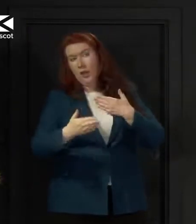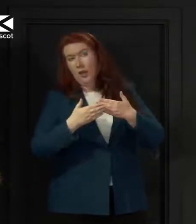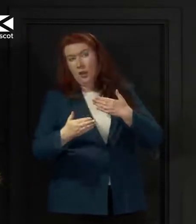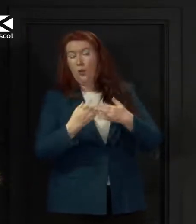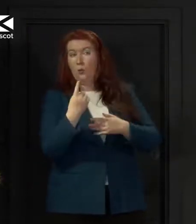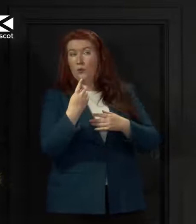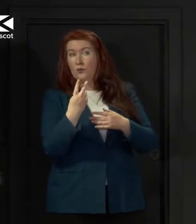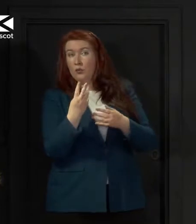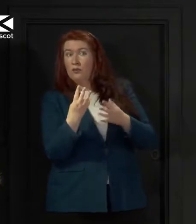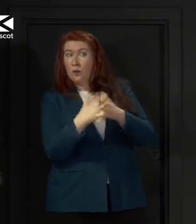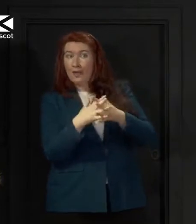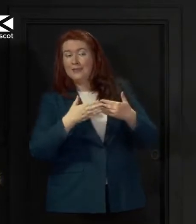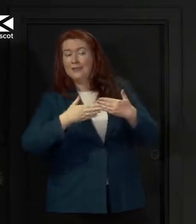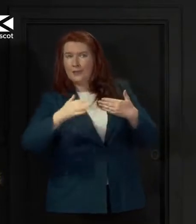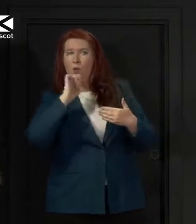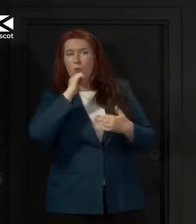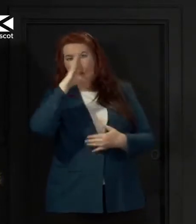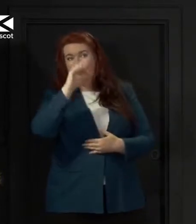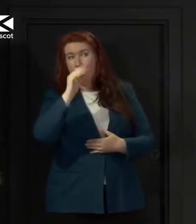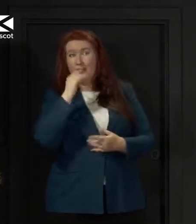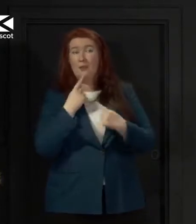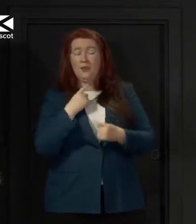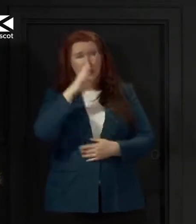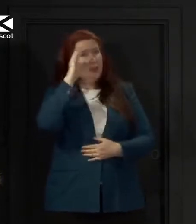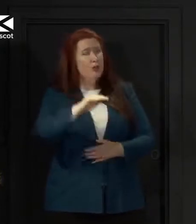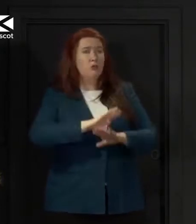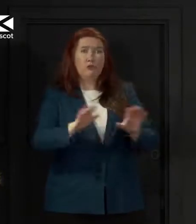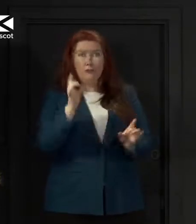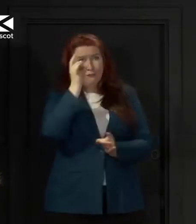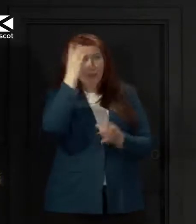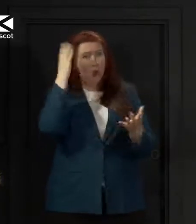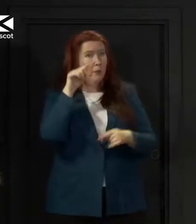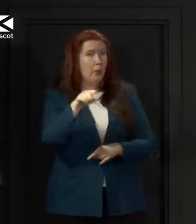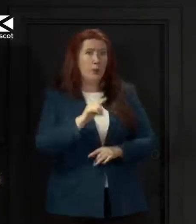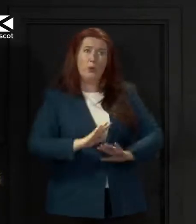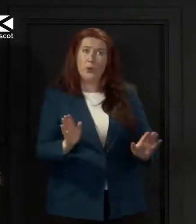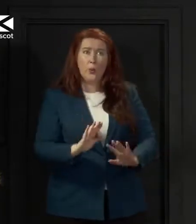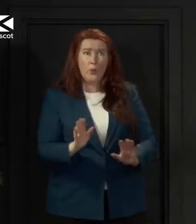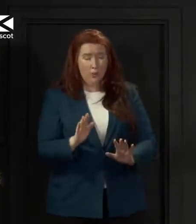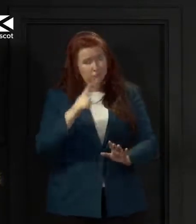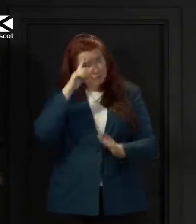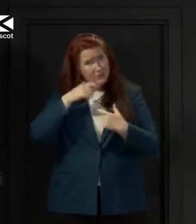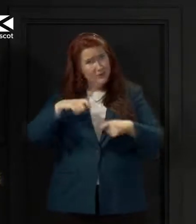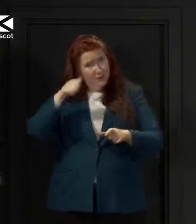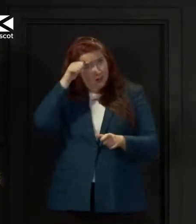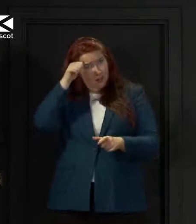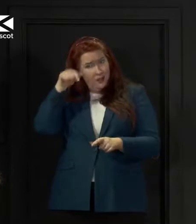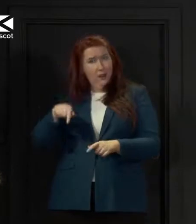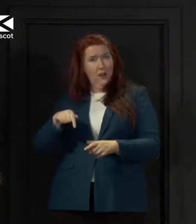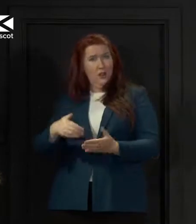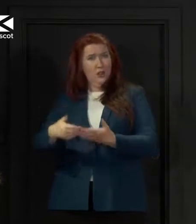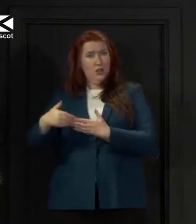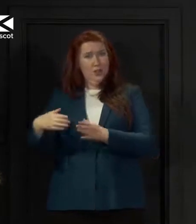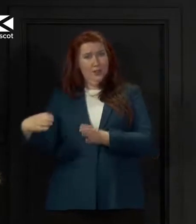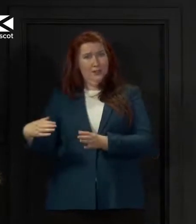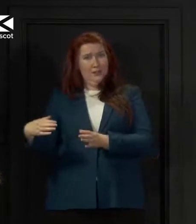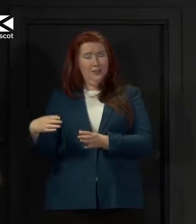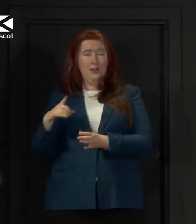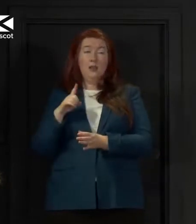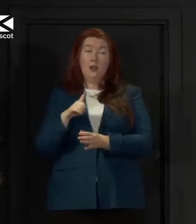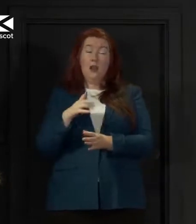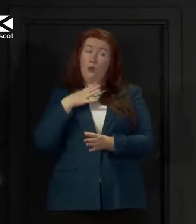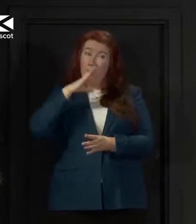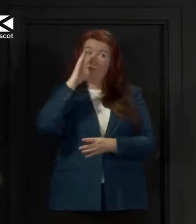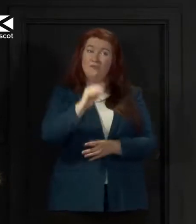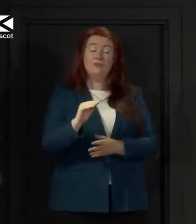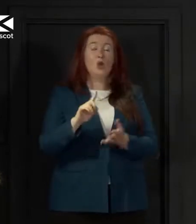of the next few weeks. We have not forgotten about you, but I want to stress that the changes the UK government announced